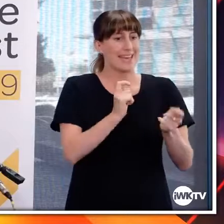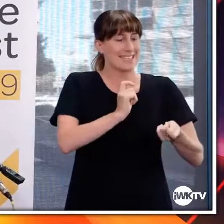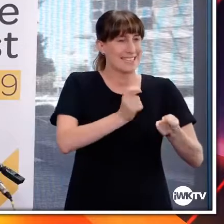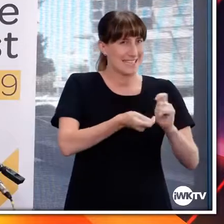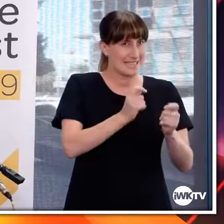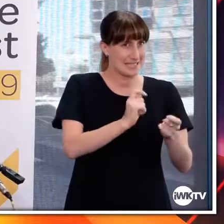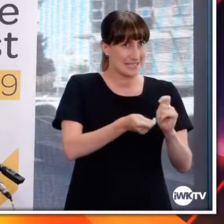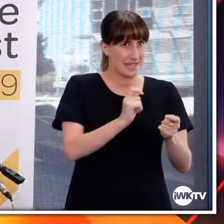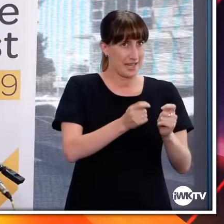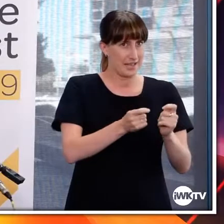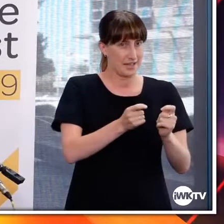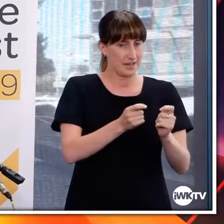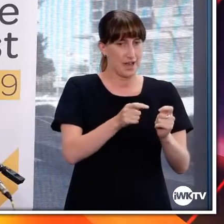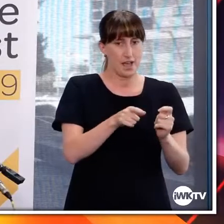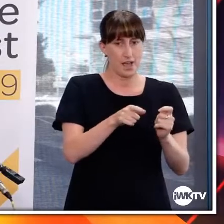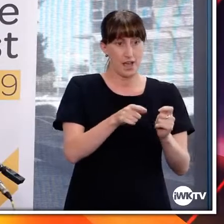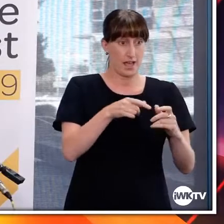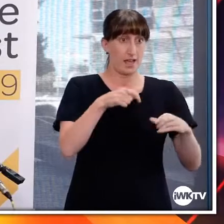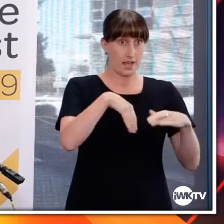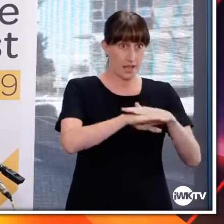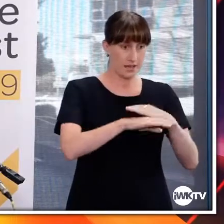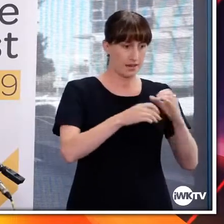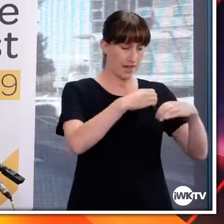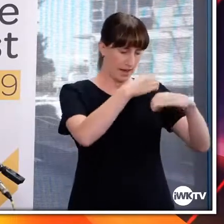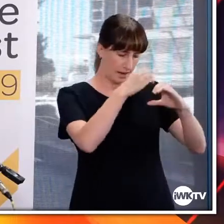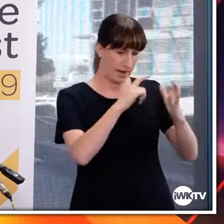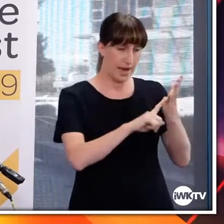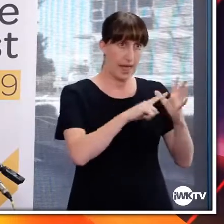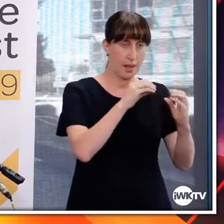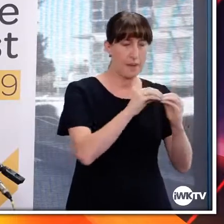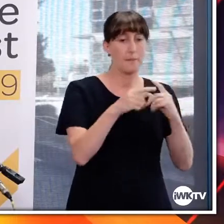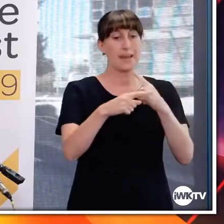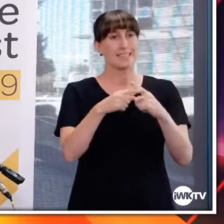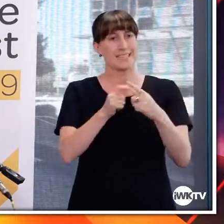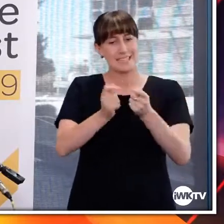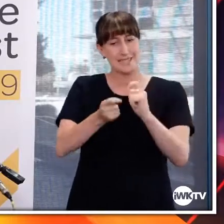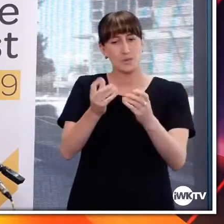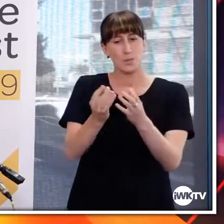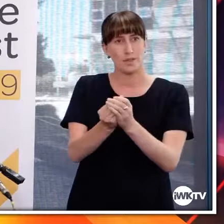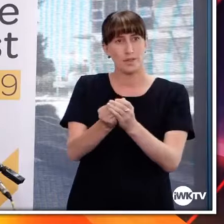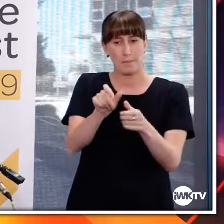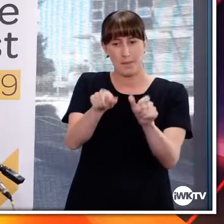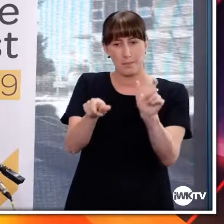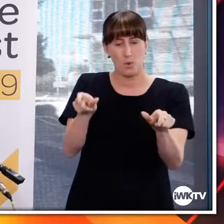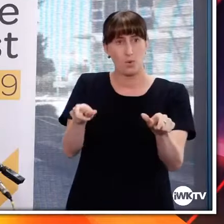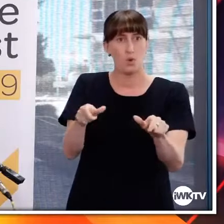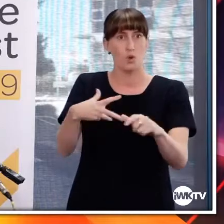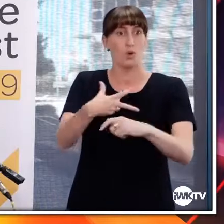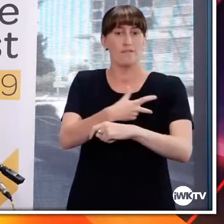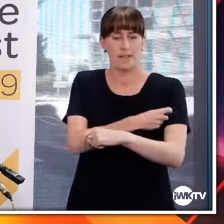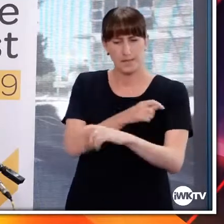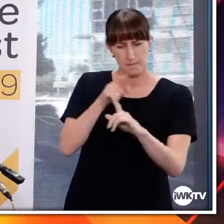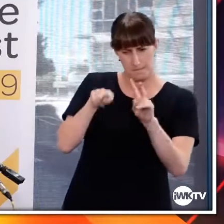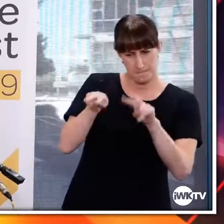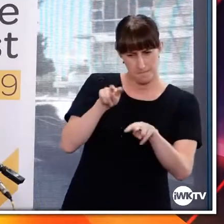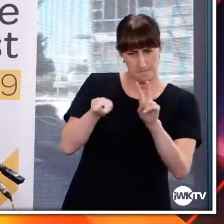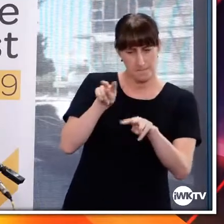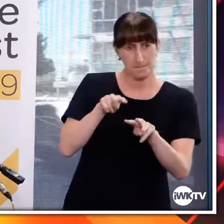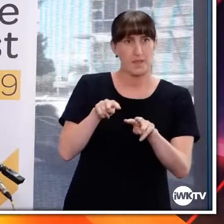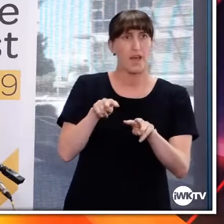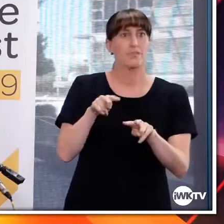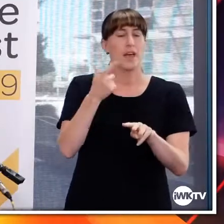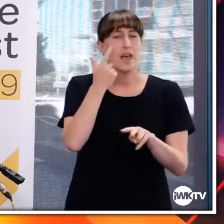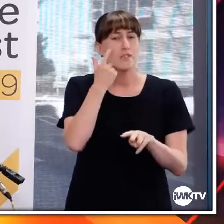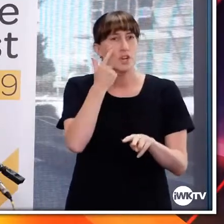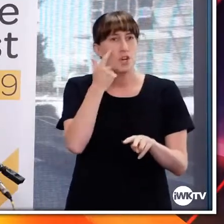in people's response to the vaccine, whether or not the vaccines afford immunity